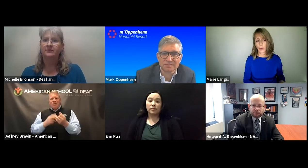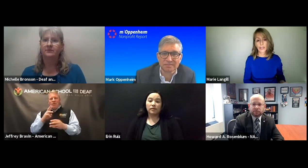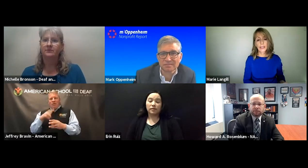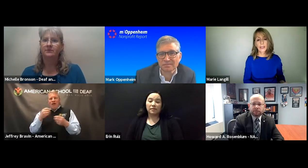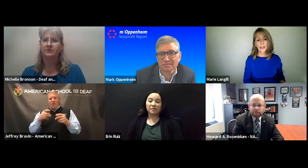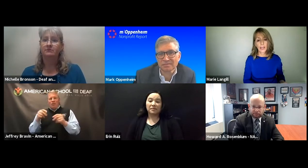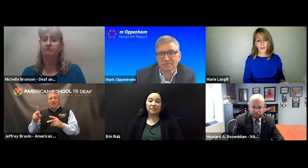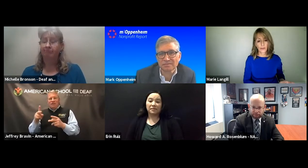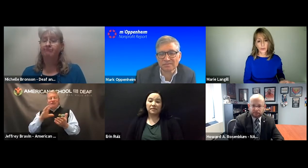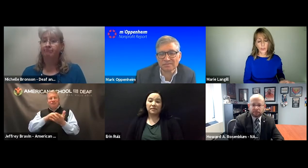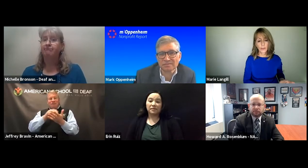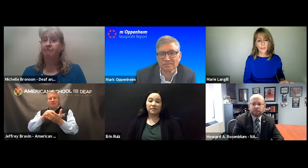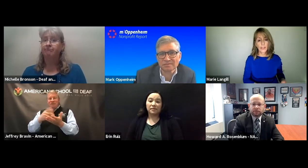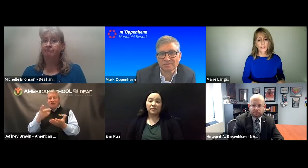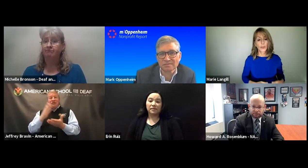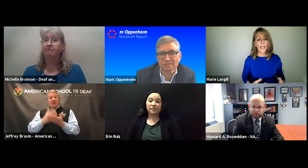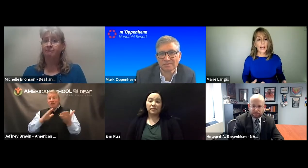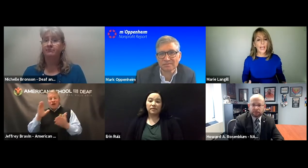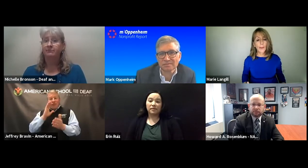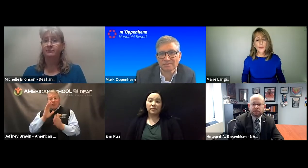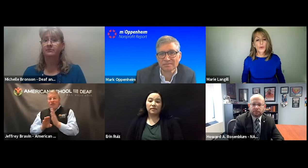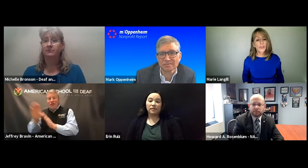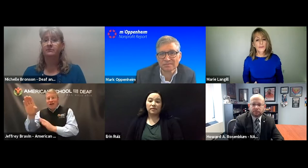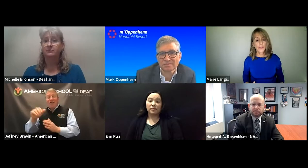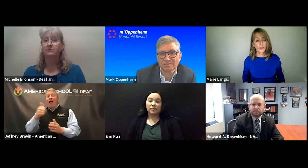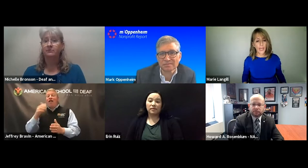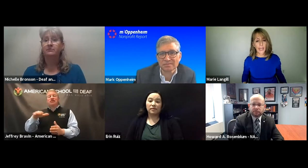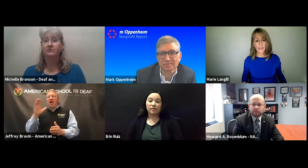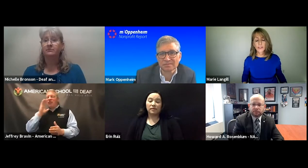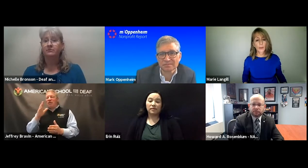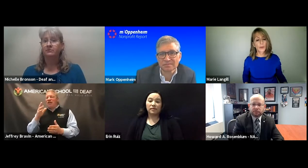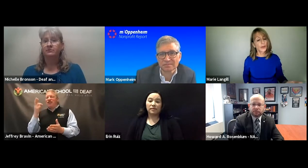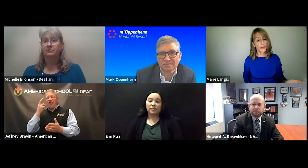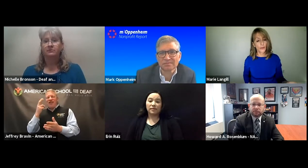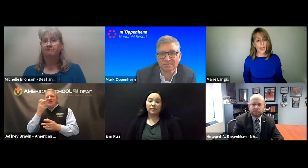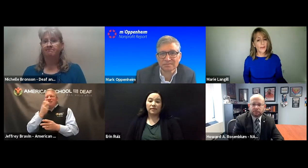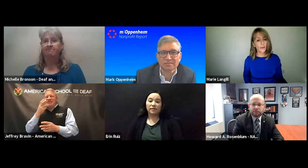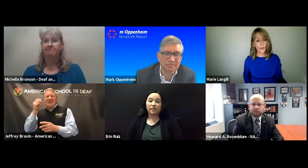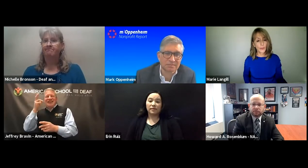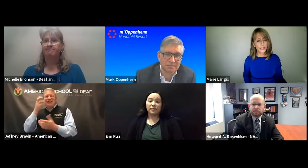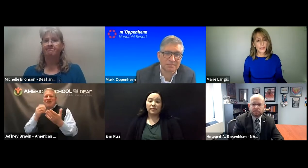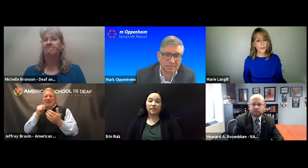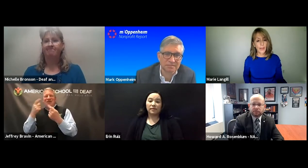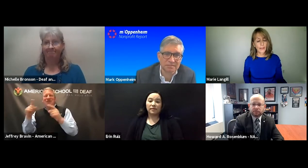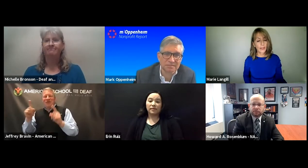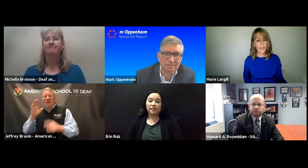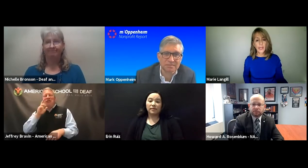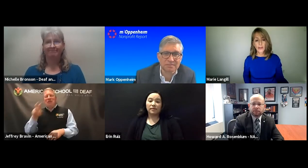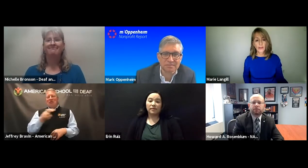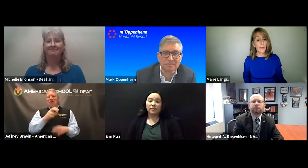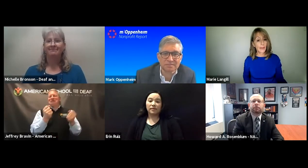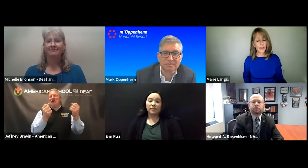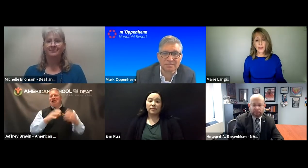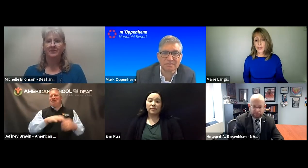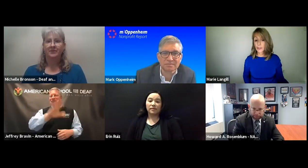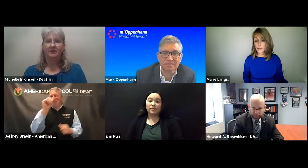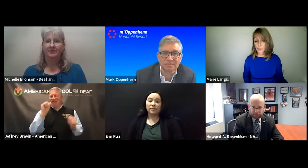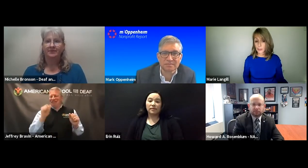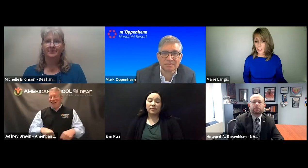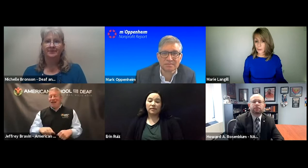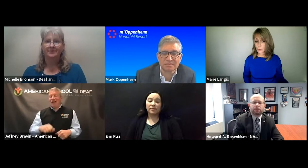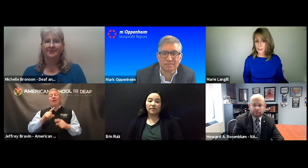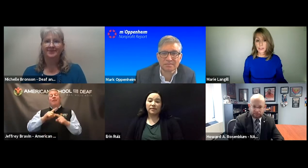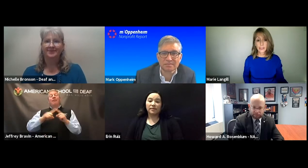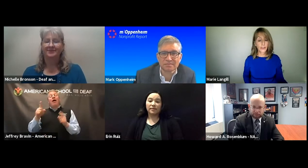it's the writing and visual. So we're allowing opportunities for the child. Some are going to thrive with one particular method. Then maybe these